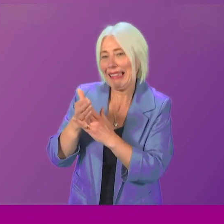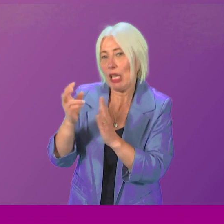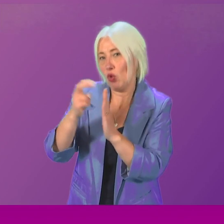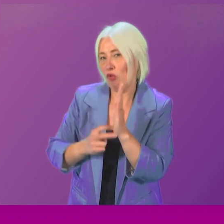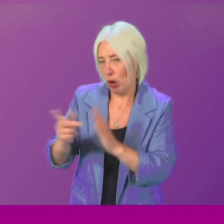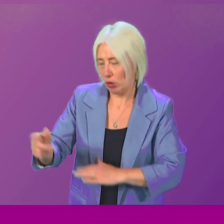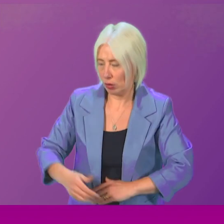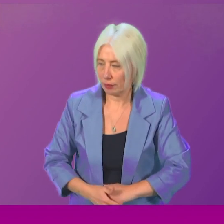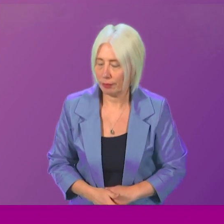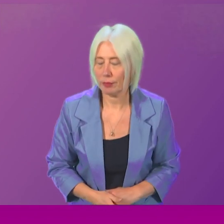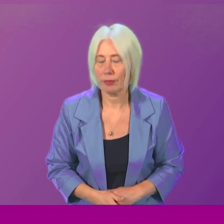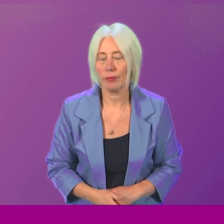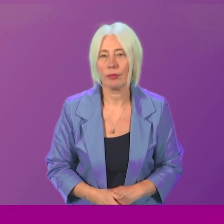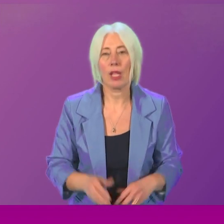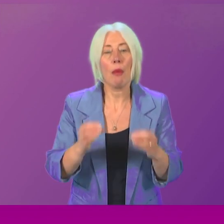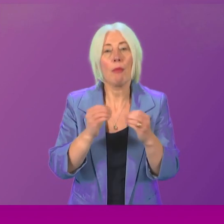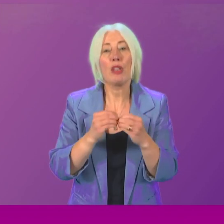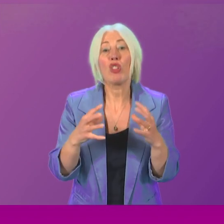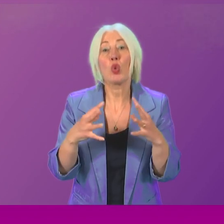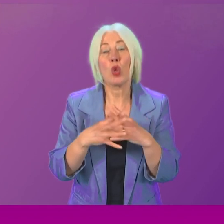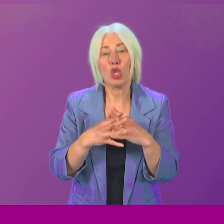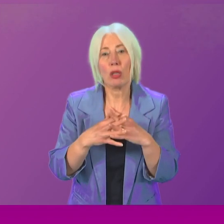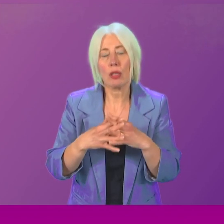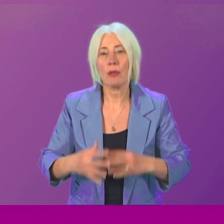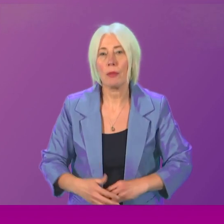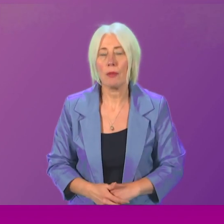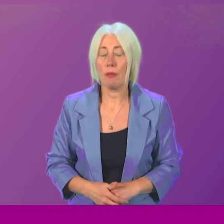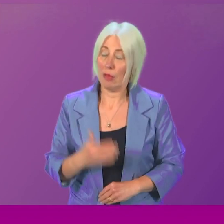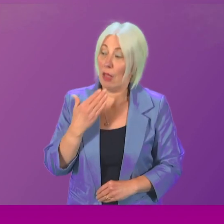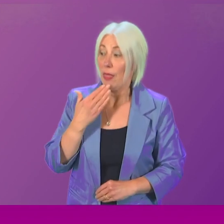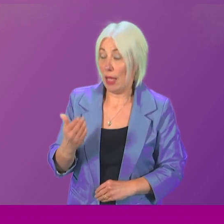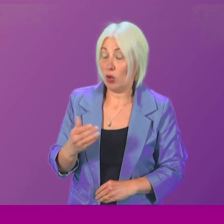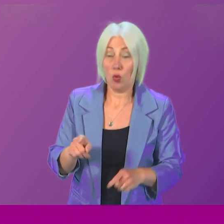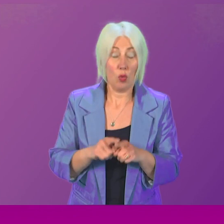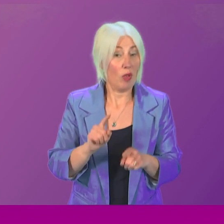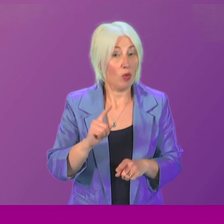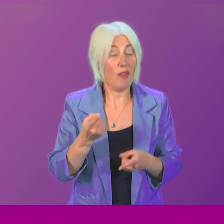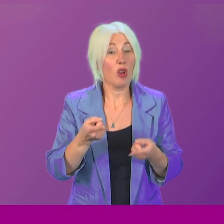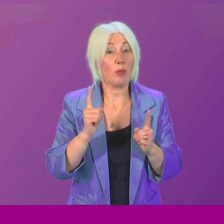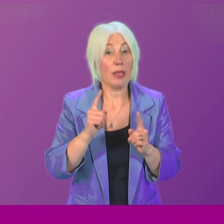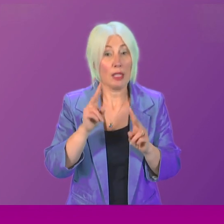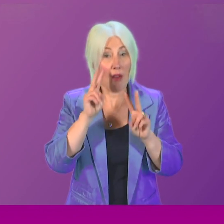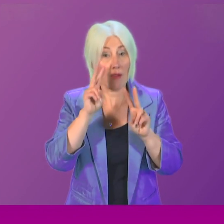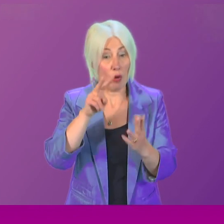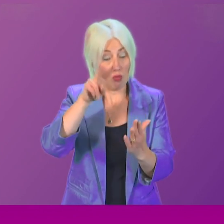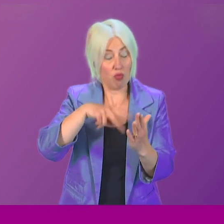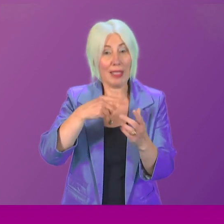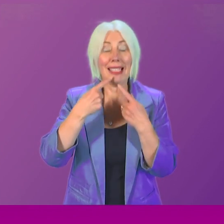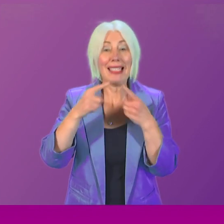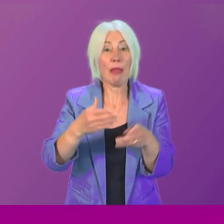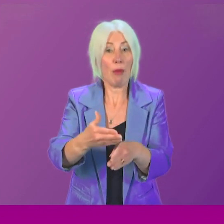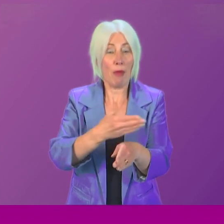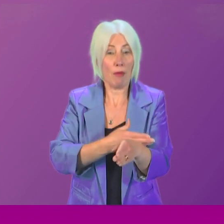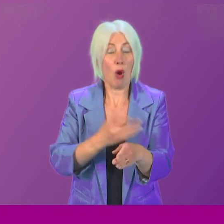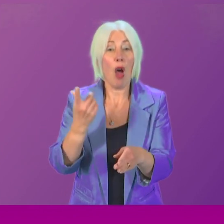Beatrice Wishart, to be followed by Evelyn Tweed. Thank you, Presiding Officer. And I thank the First Minister for advanced sight of her statement and on behalf of